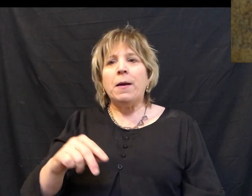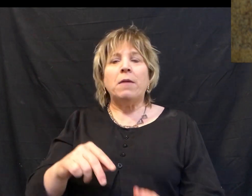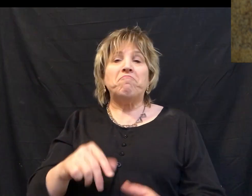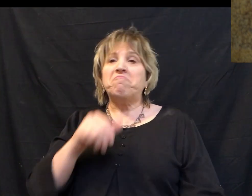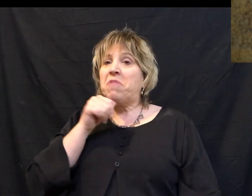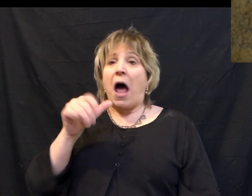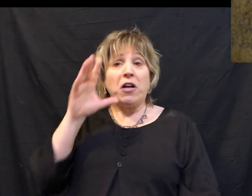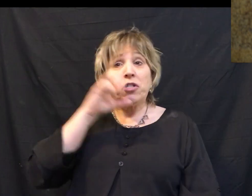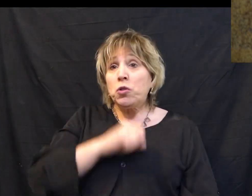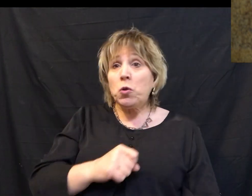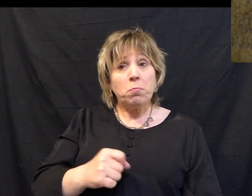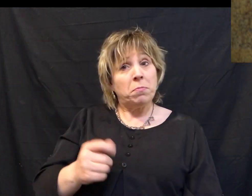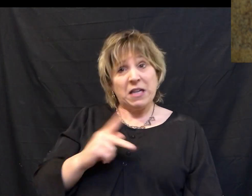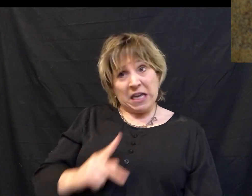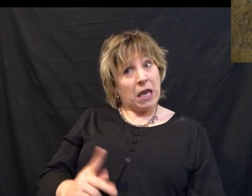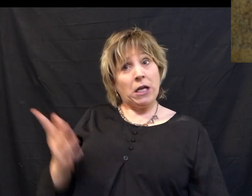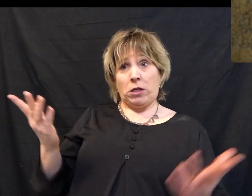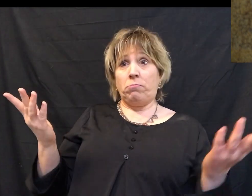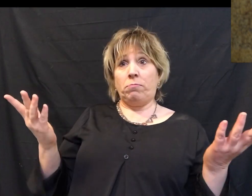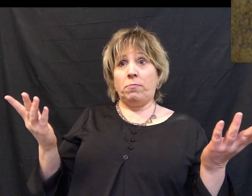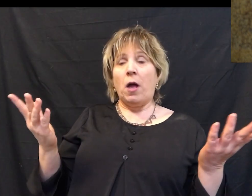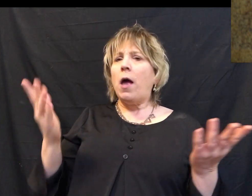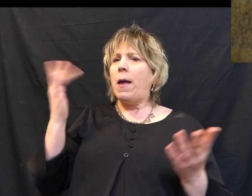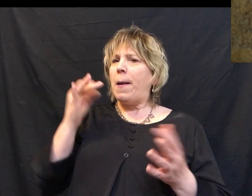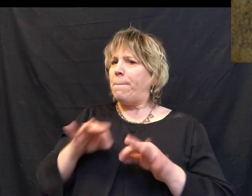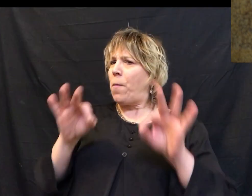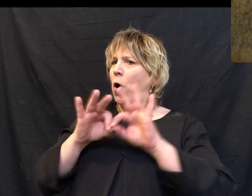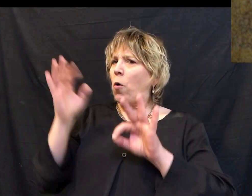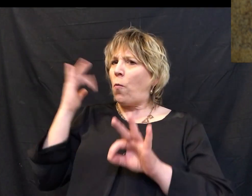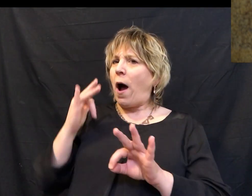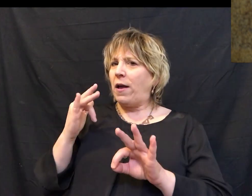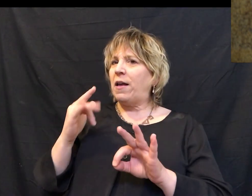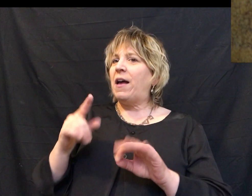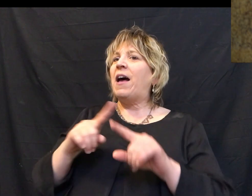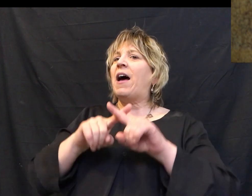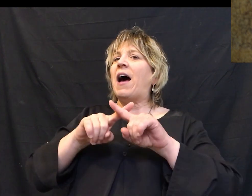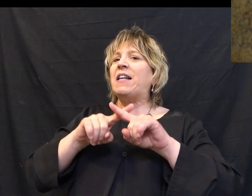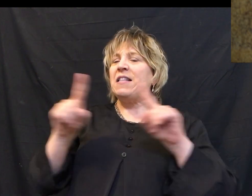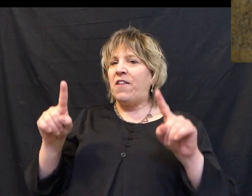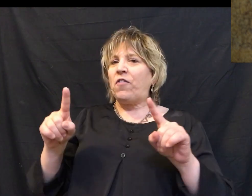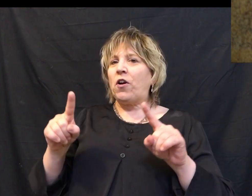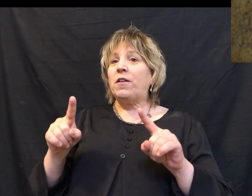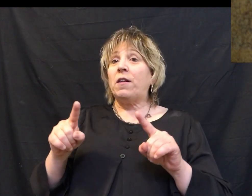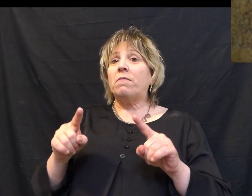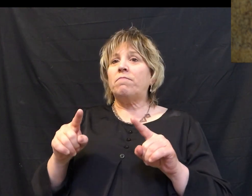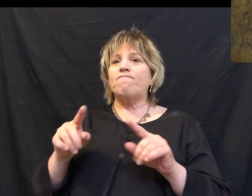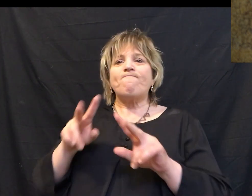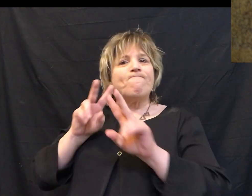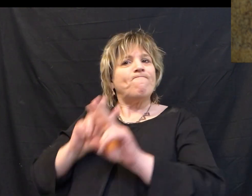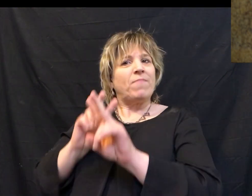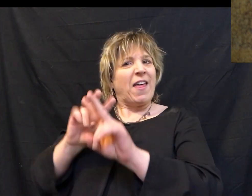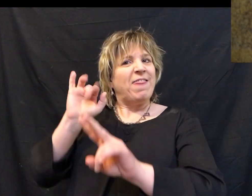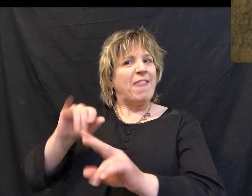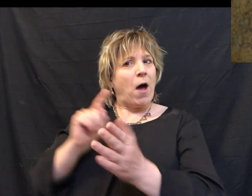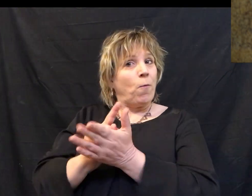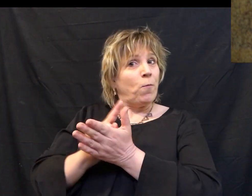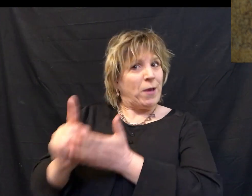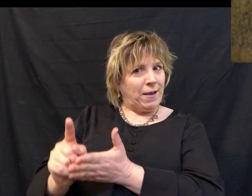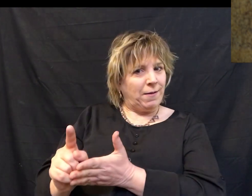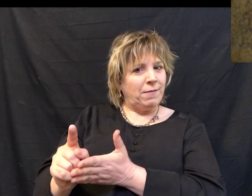unassuming. Now, why is this important? Because there was another procession in Jerusalem that